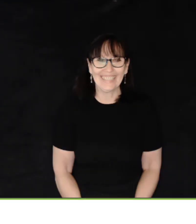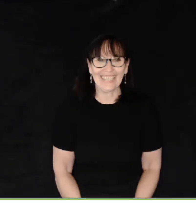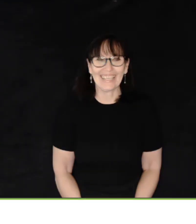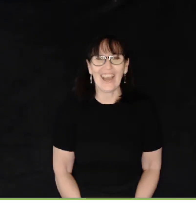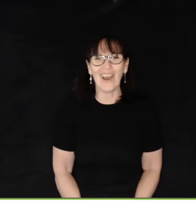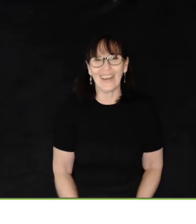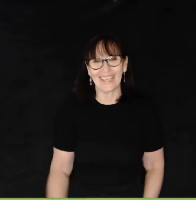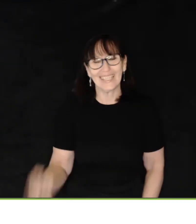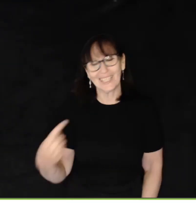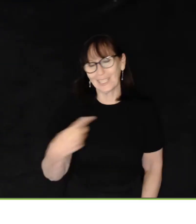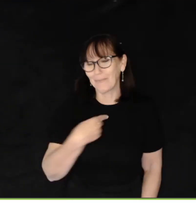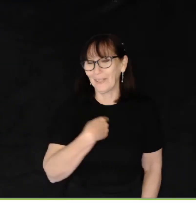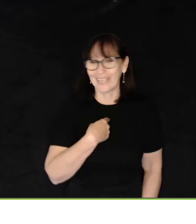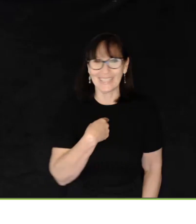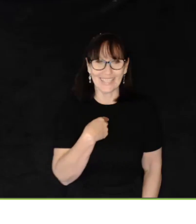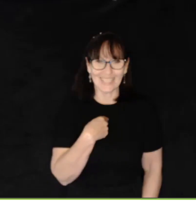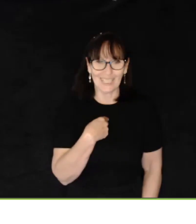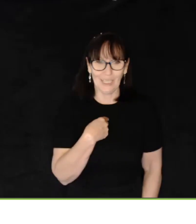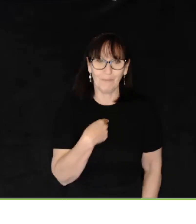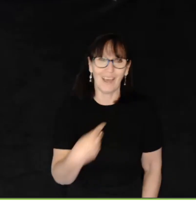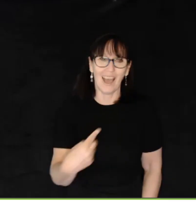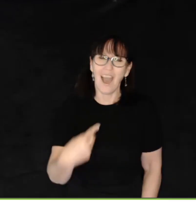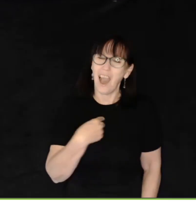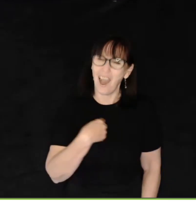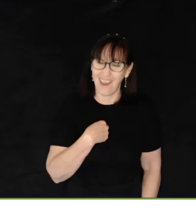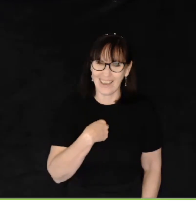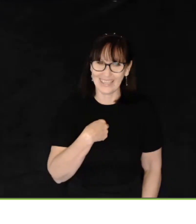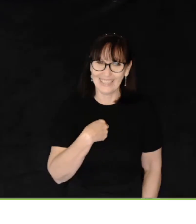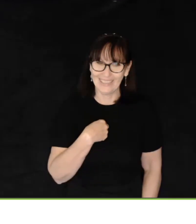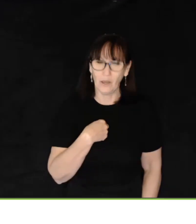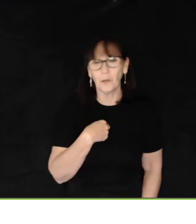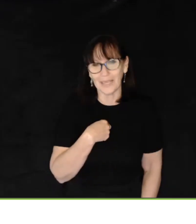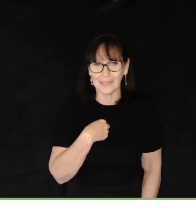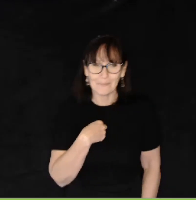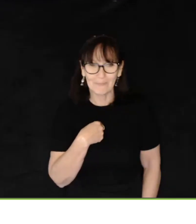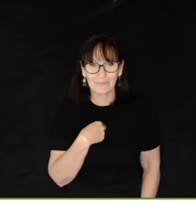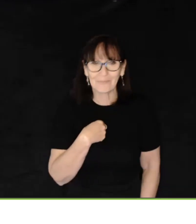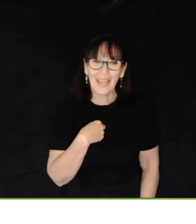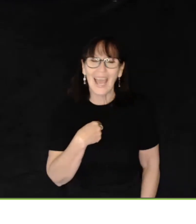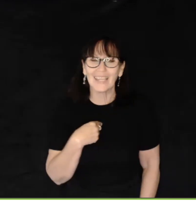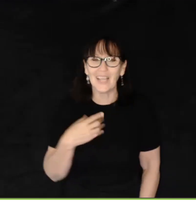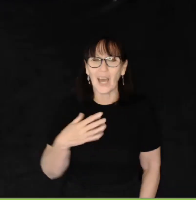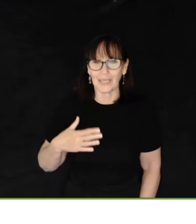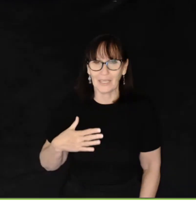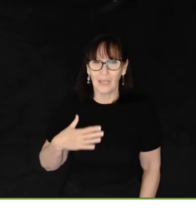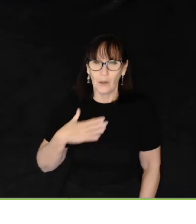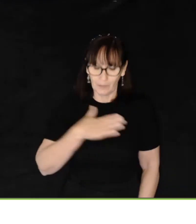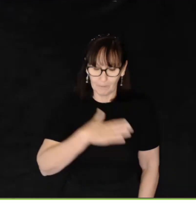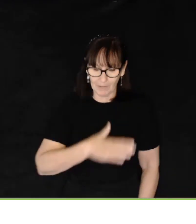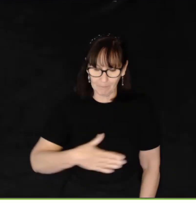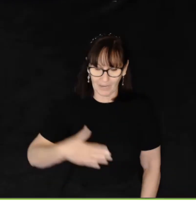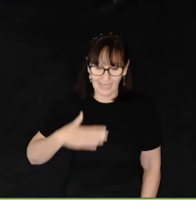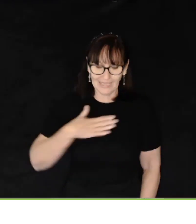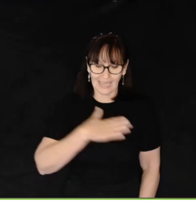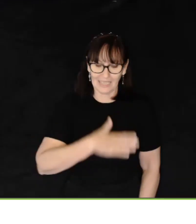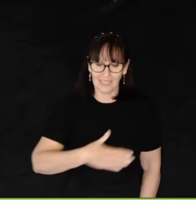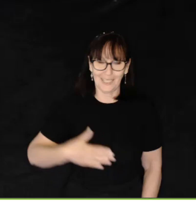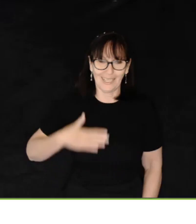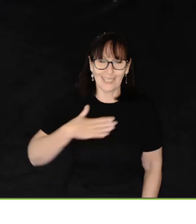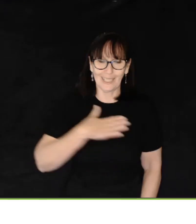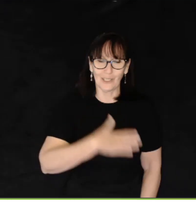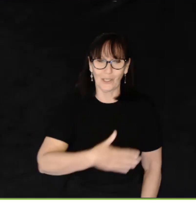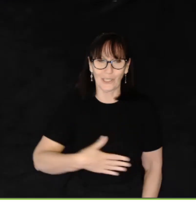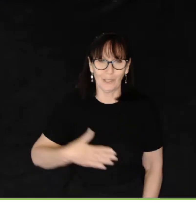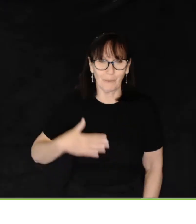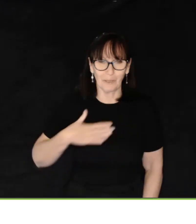Okay. I. It's just pointing to yourself. I. Or me. Like. Remember, that is